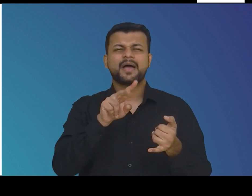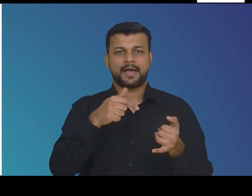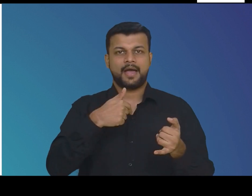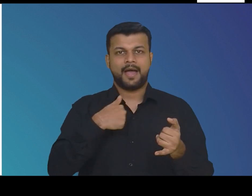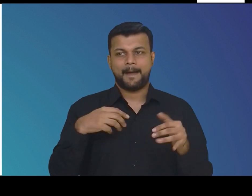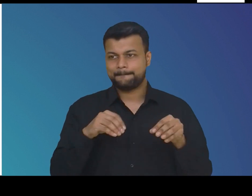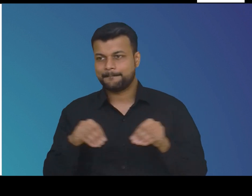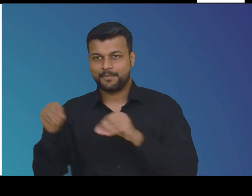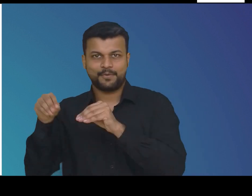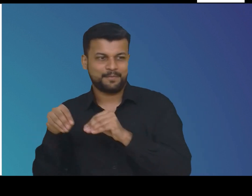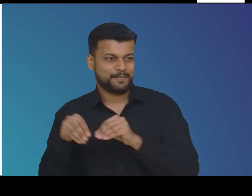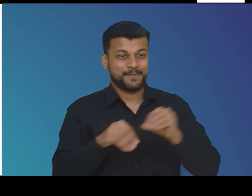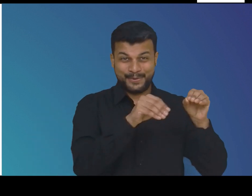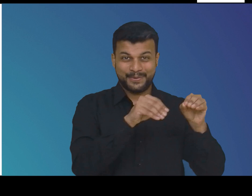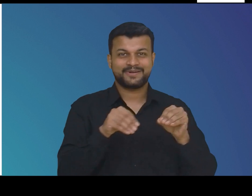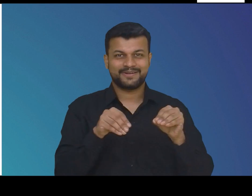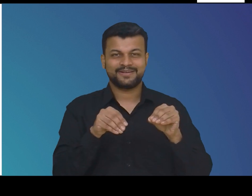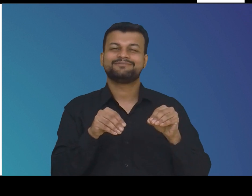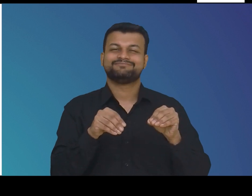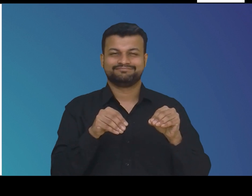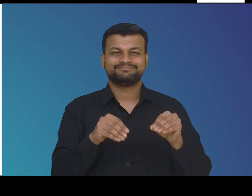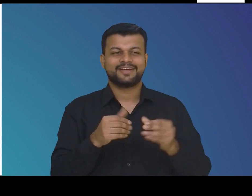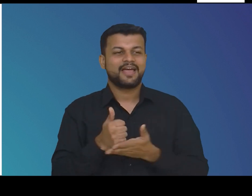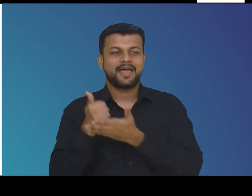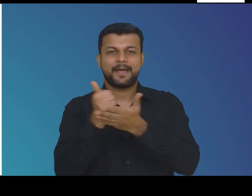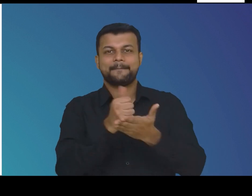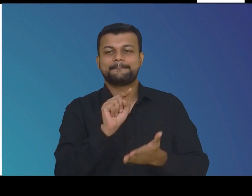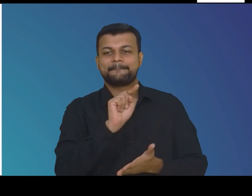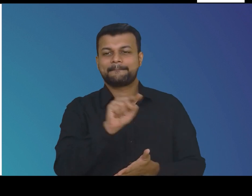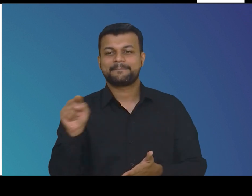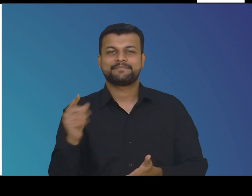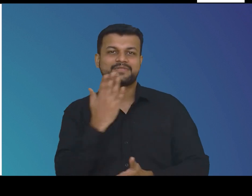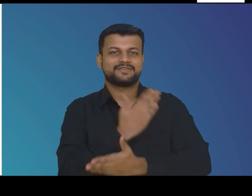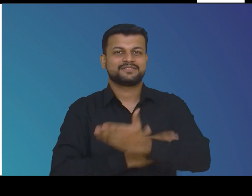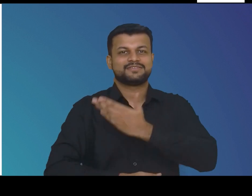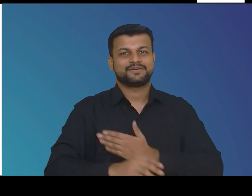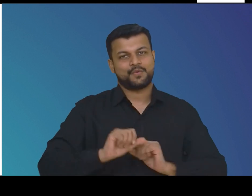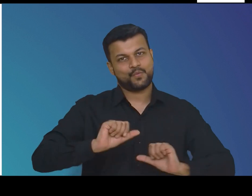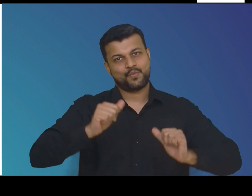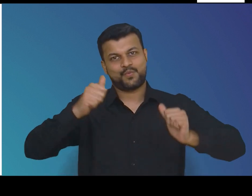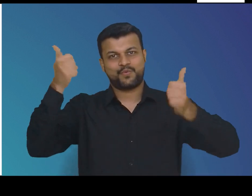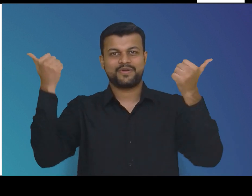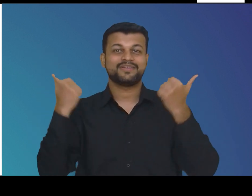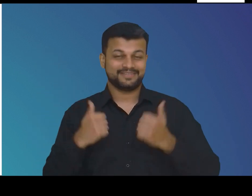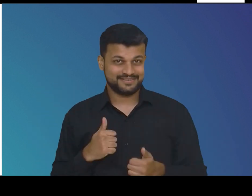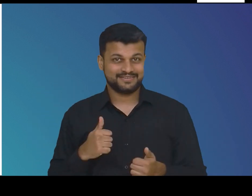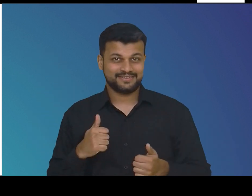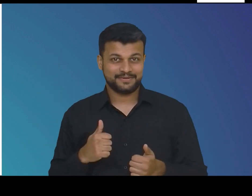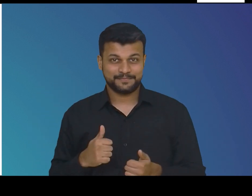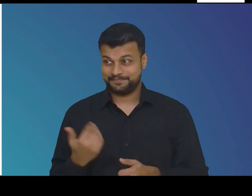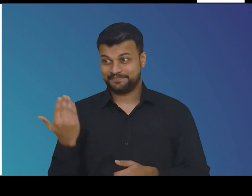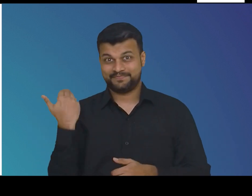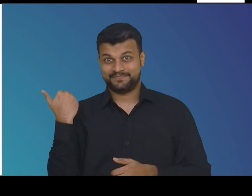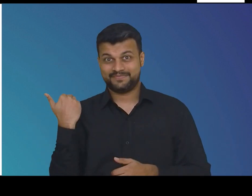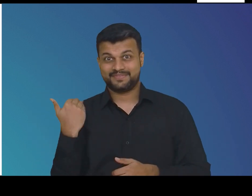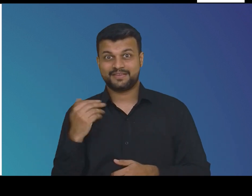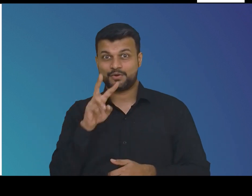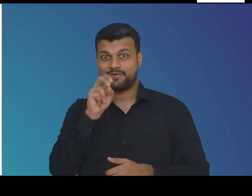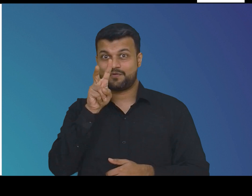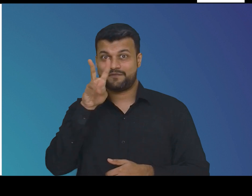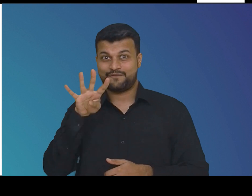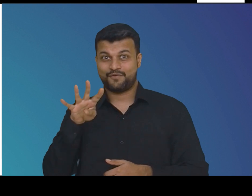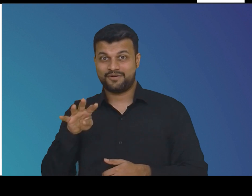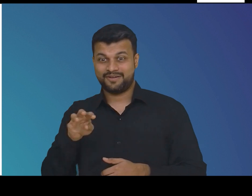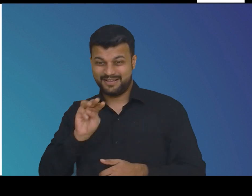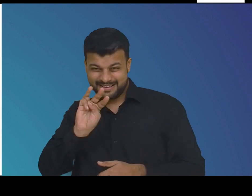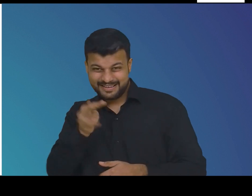2024 recently concluded in september and india has shown brighter than ever with a record number of 29 medals